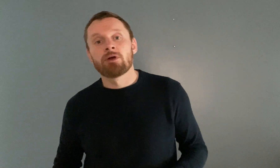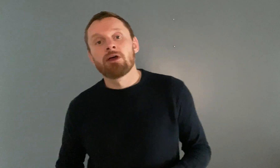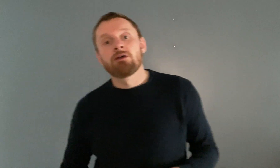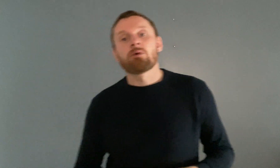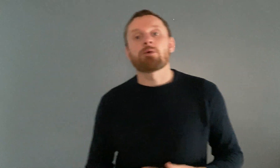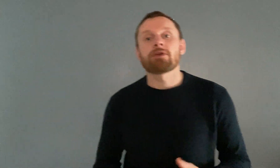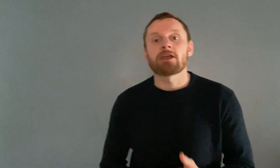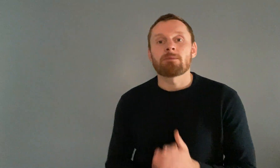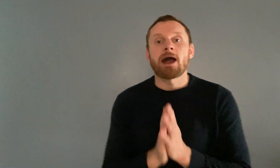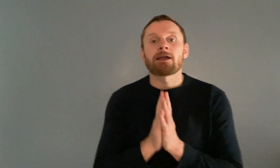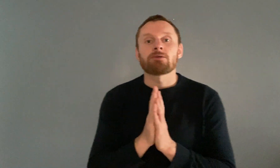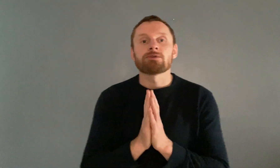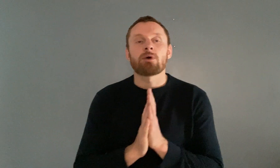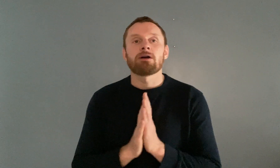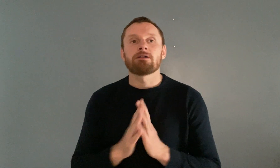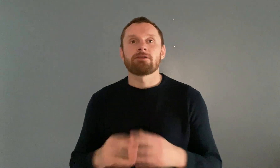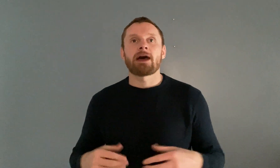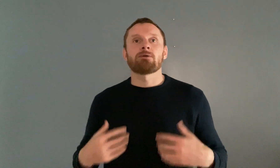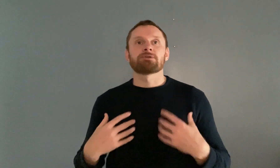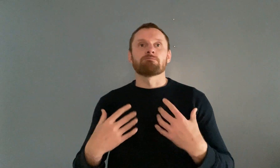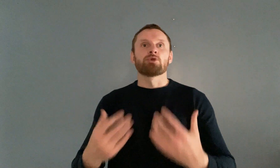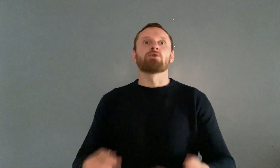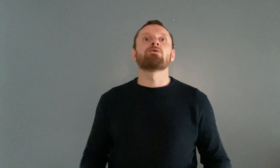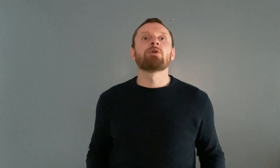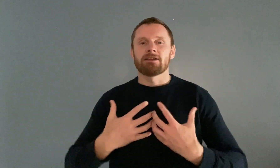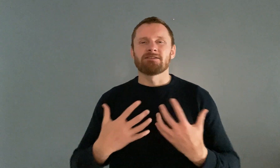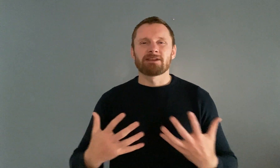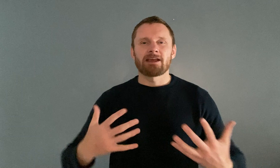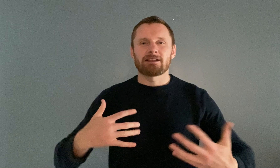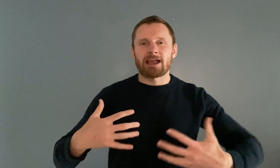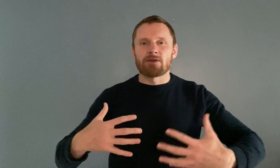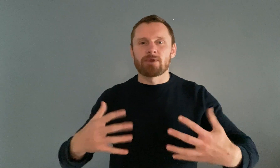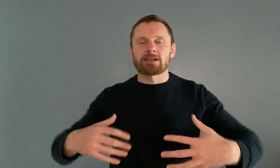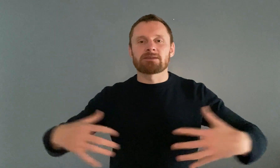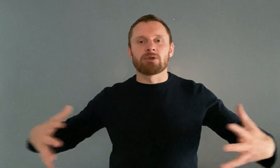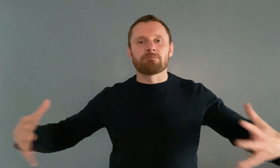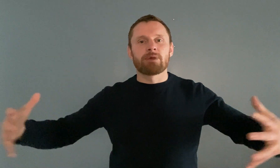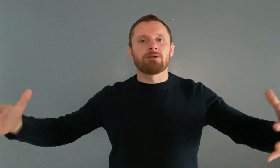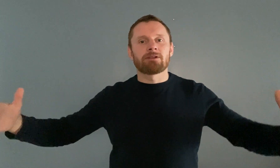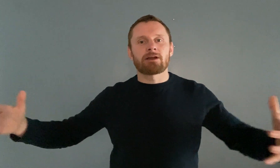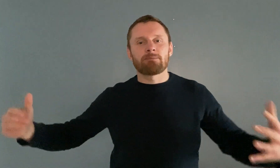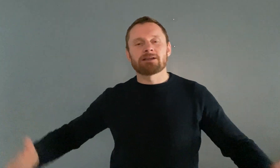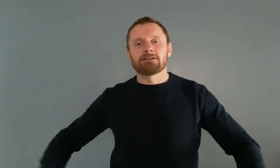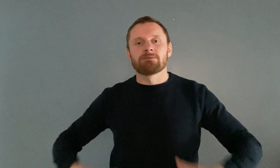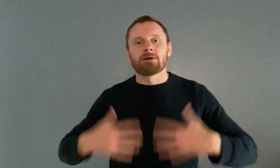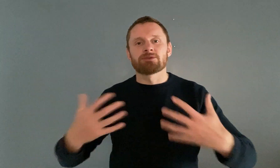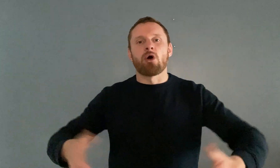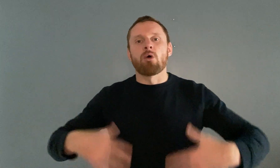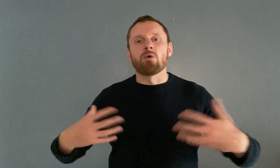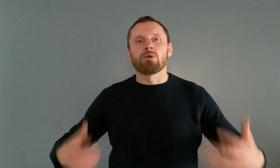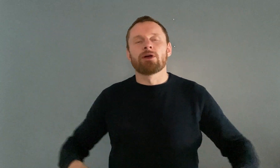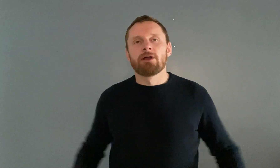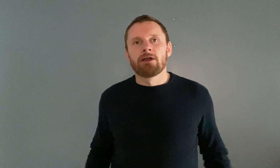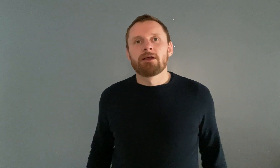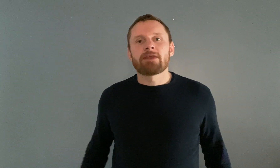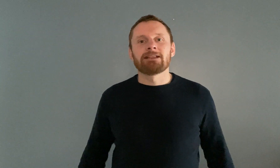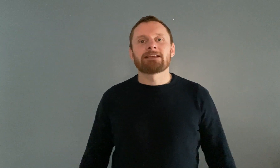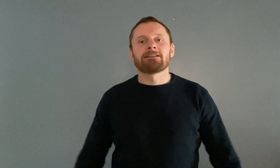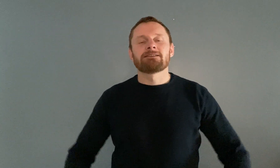when we're thinking about anger as well and how to move and get kind of flexible and build our capacity to be able to hold that intensity